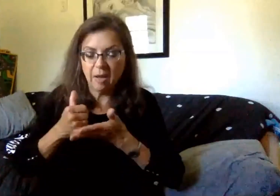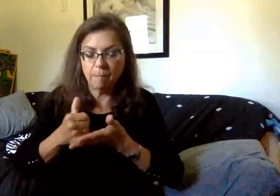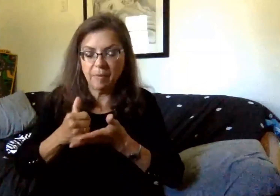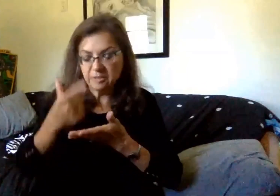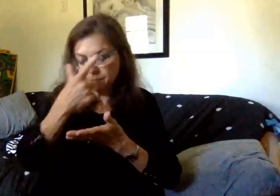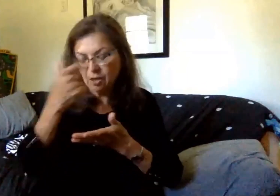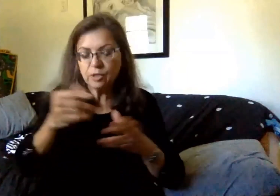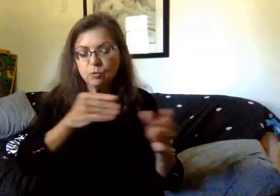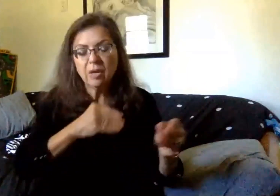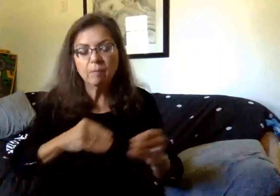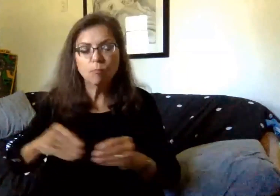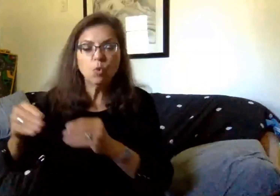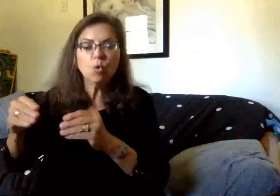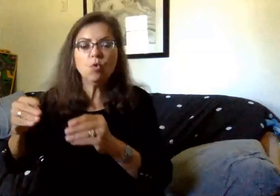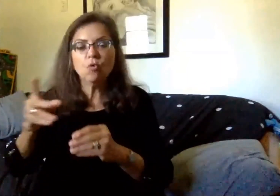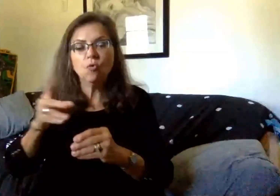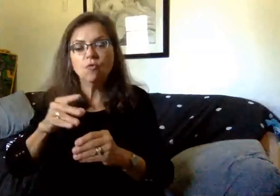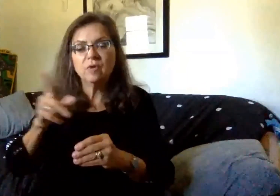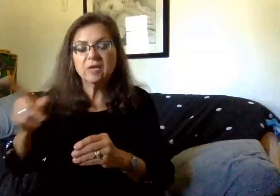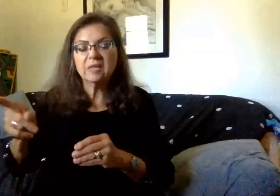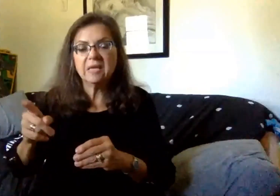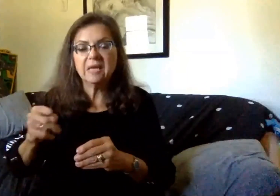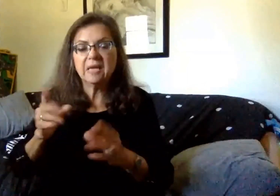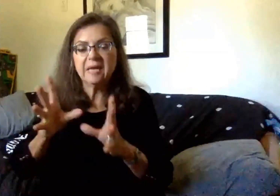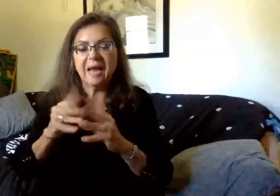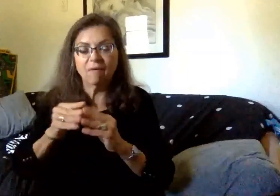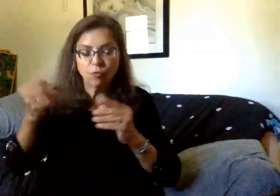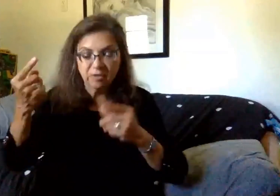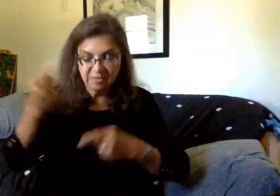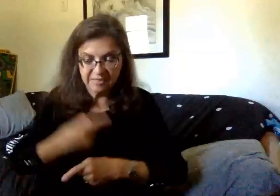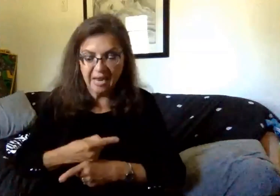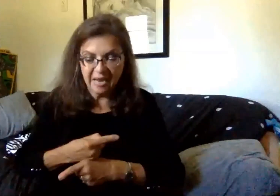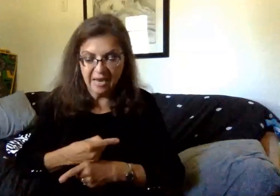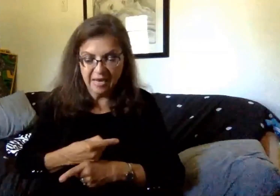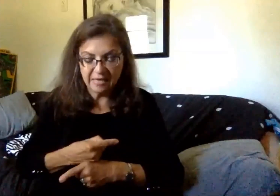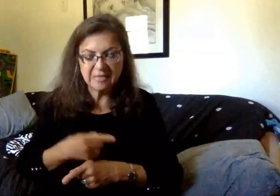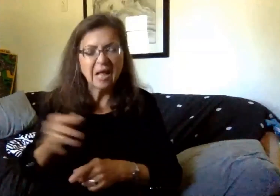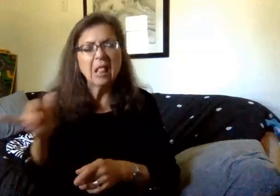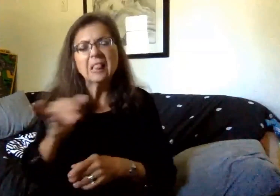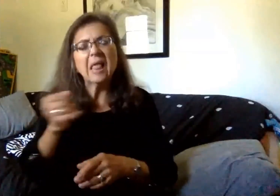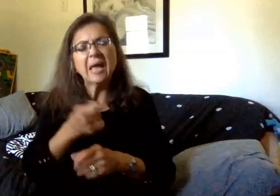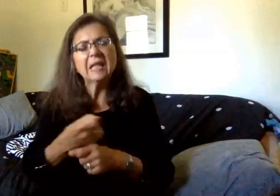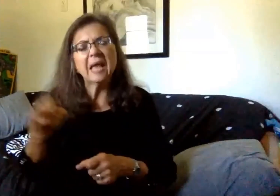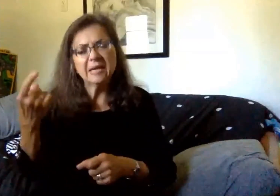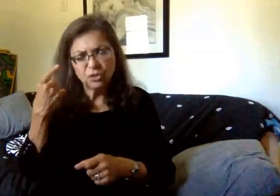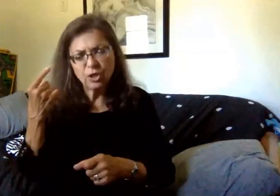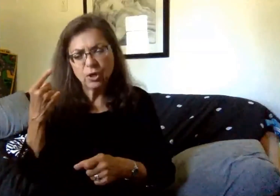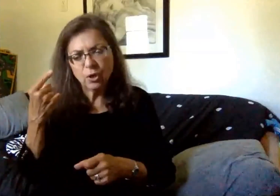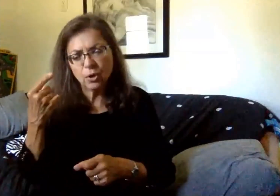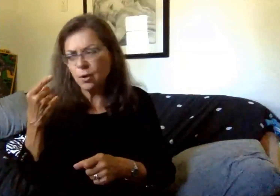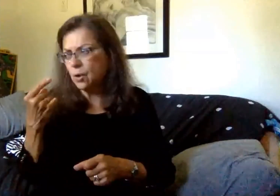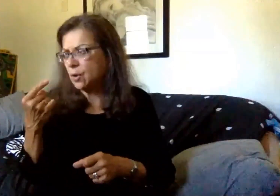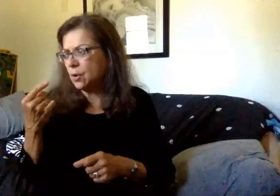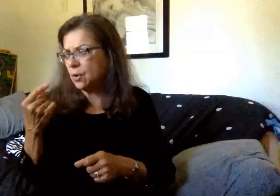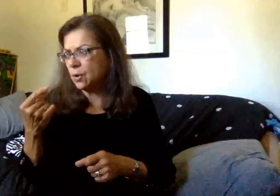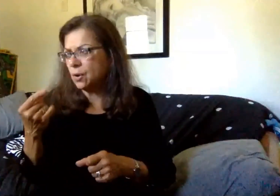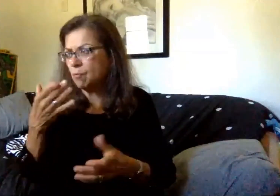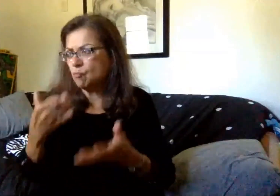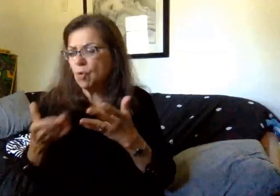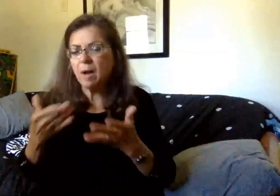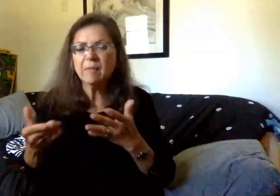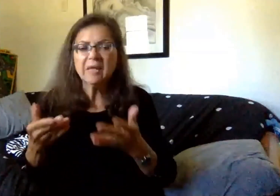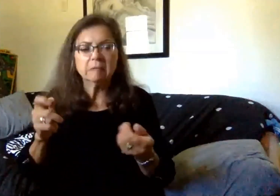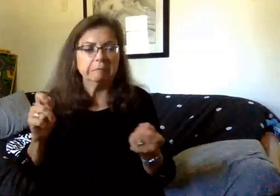likely have remote learning on that day to count it as an attendance day. But similar to last year, like we did with spring break, I'm sure it will be some kind of